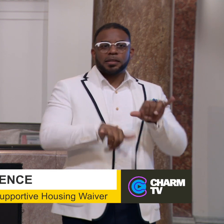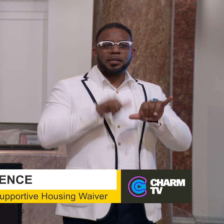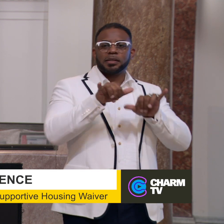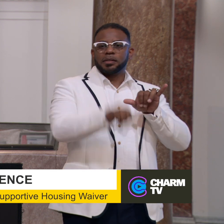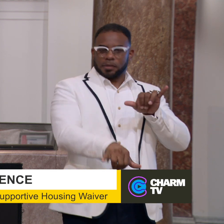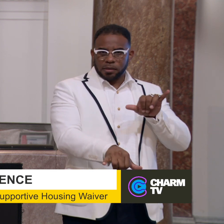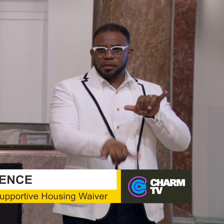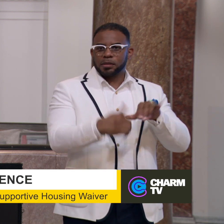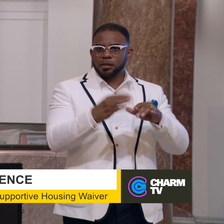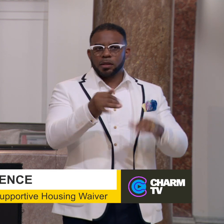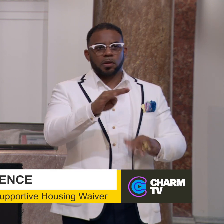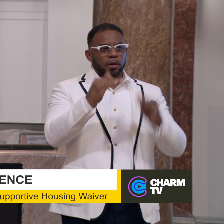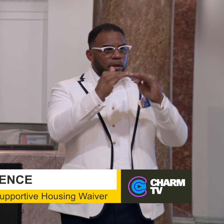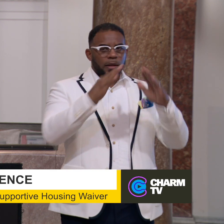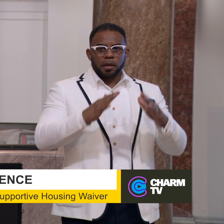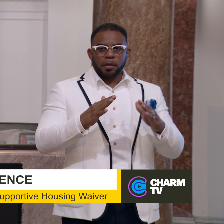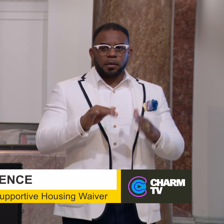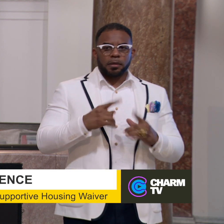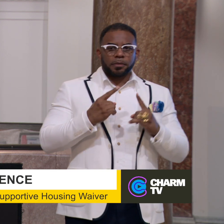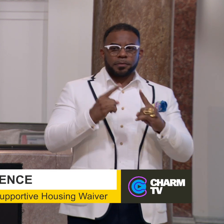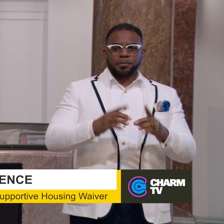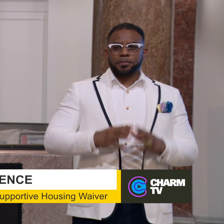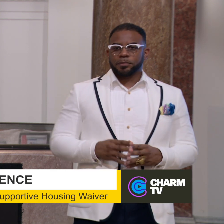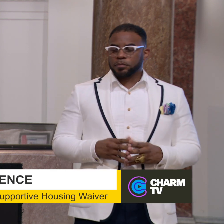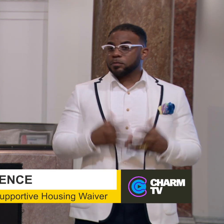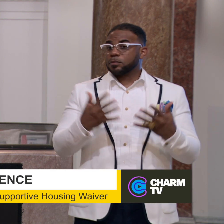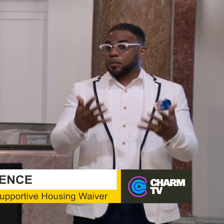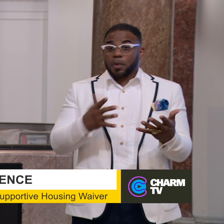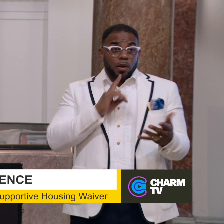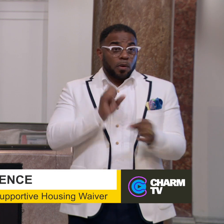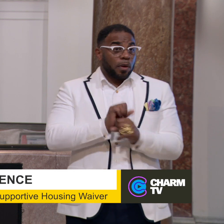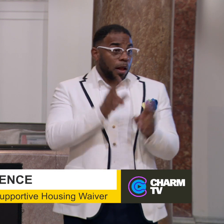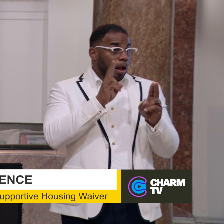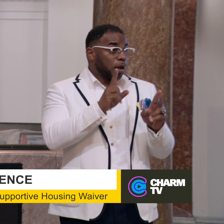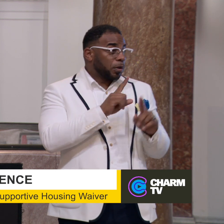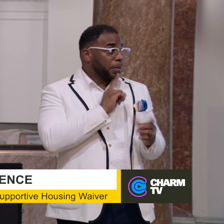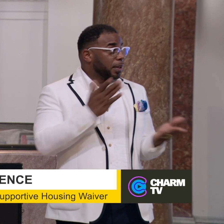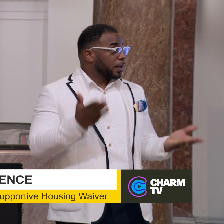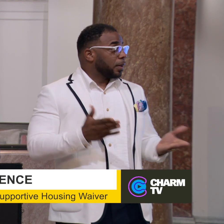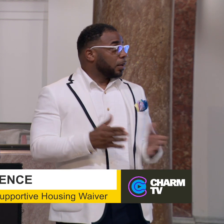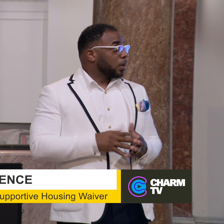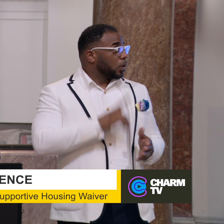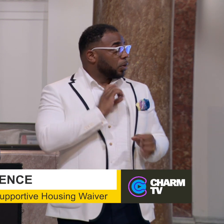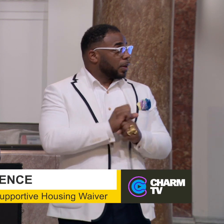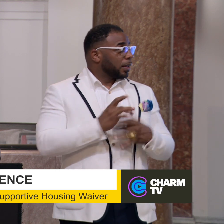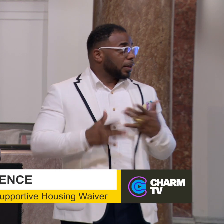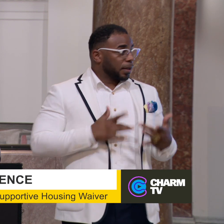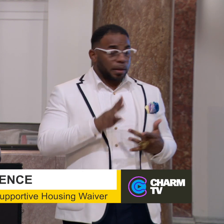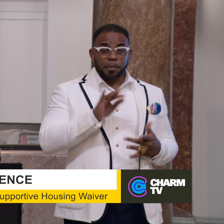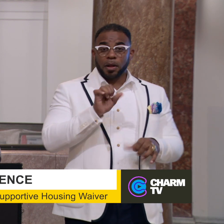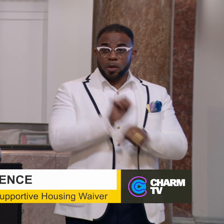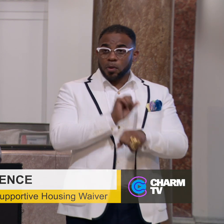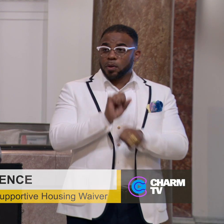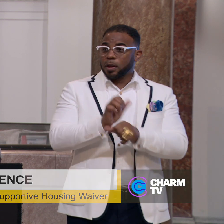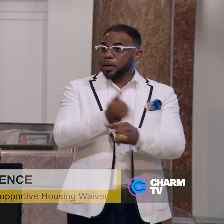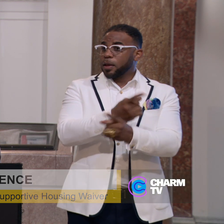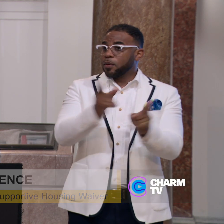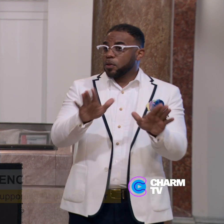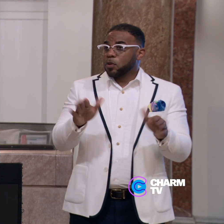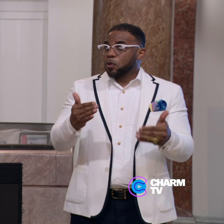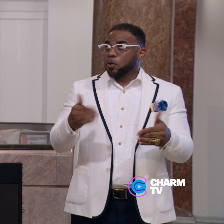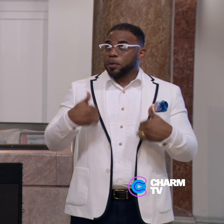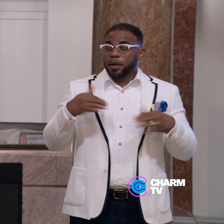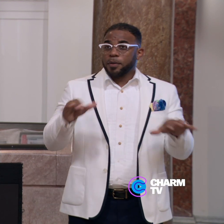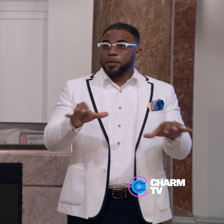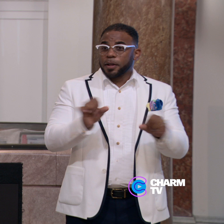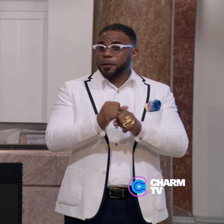in their own housing successfully. So really honored to be here, really excited by the work that everyone in this room